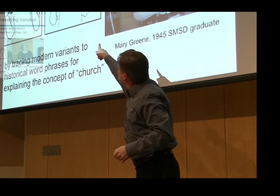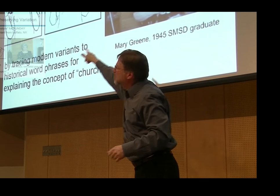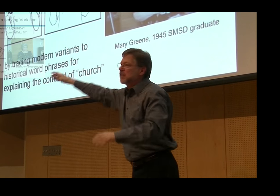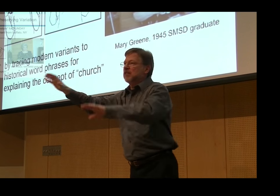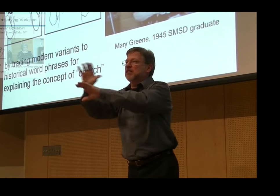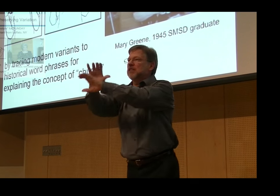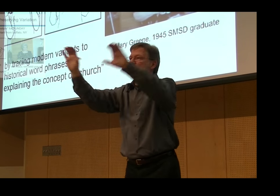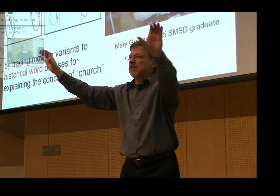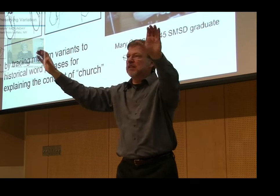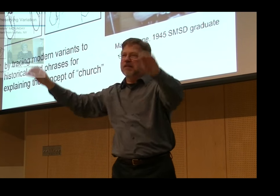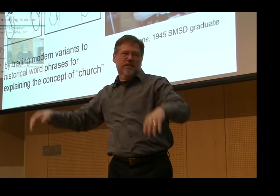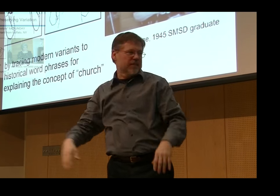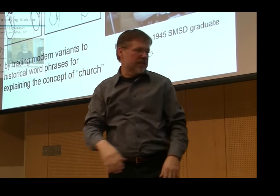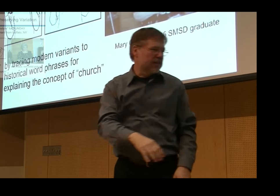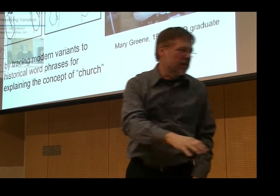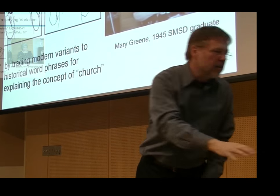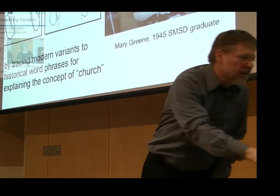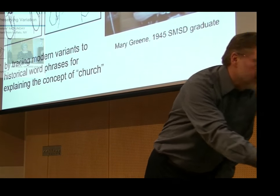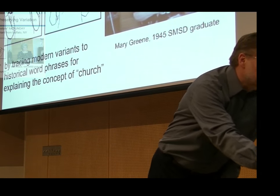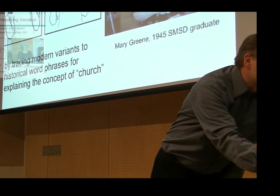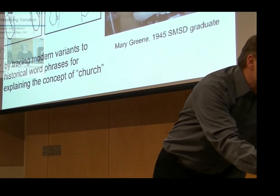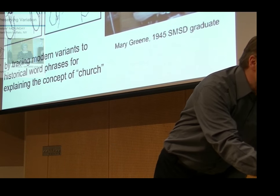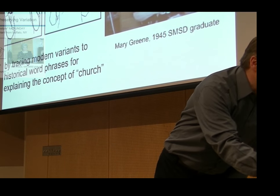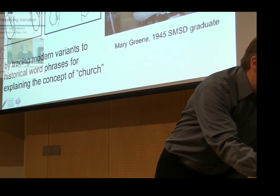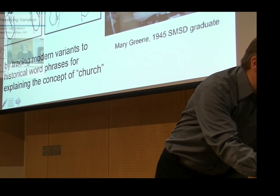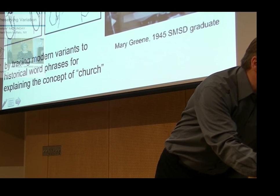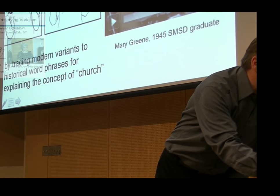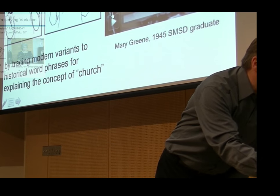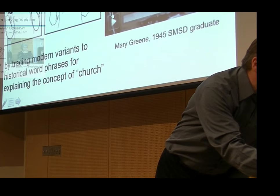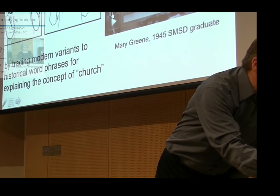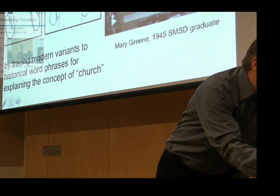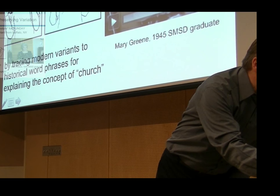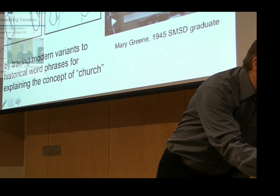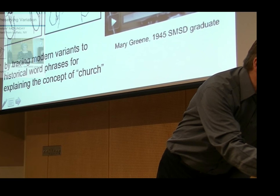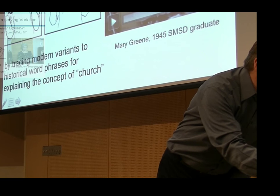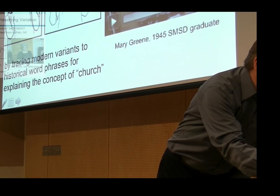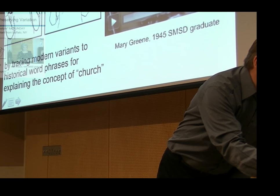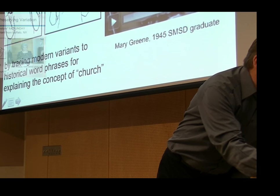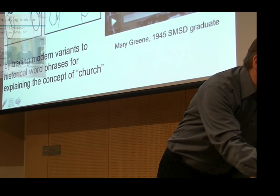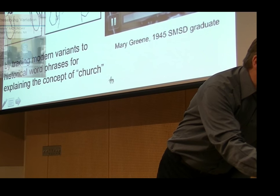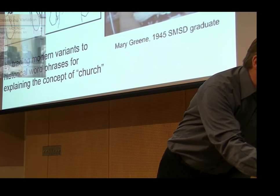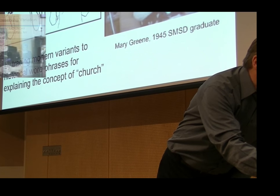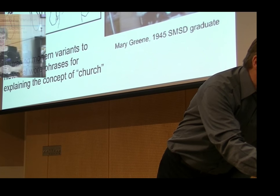asked to produce what her form was growing up. And this is what she showed.